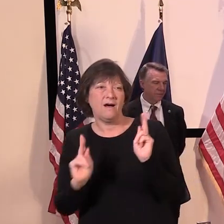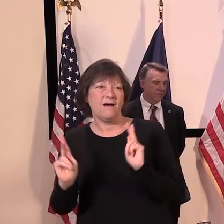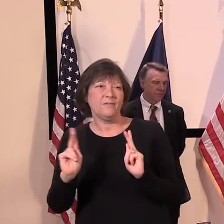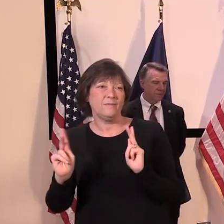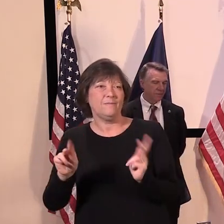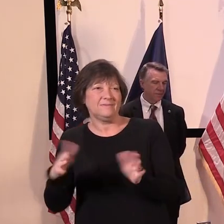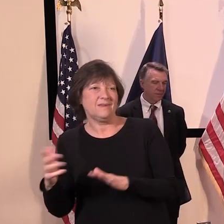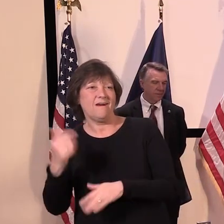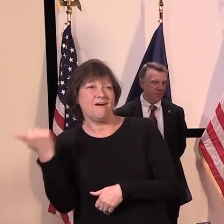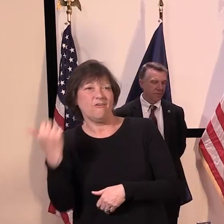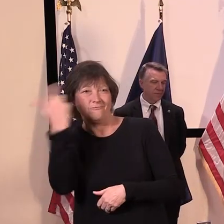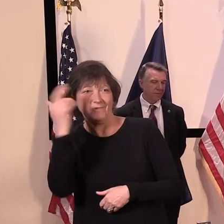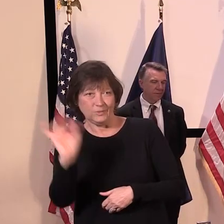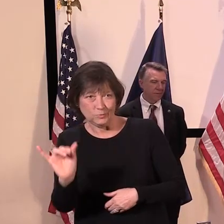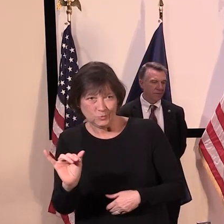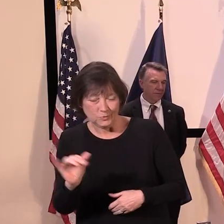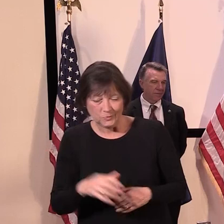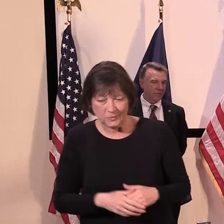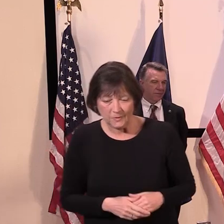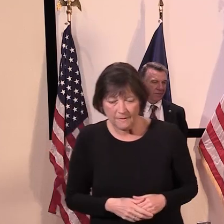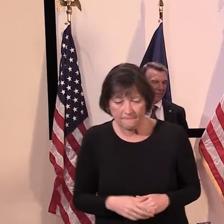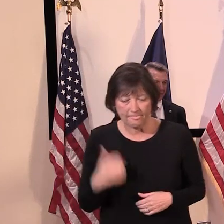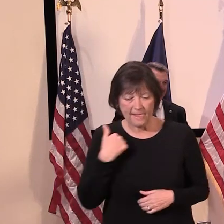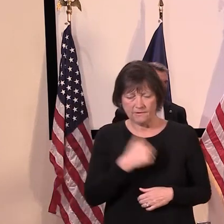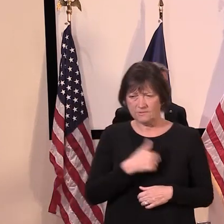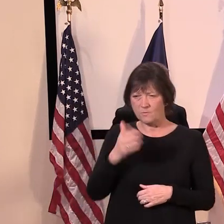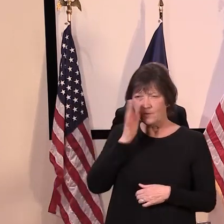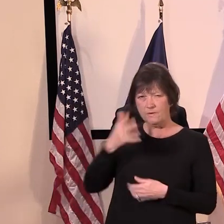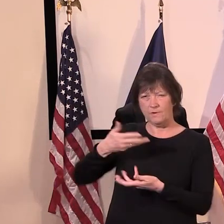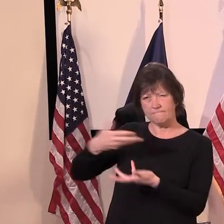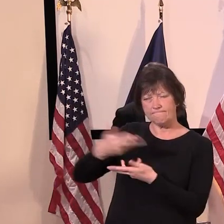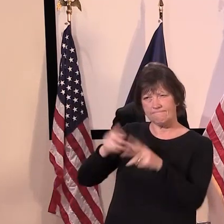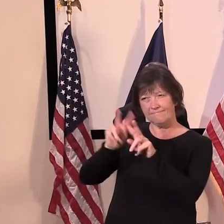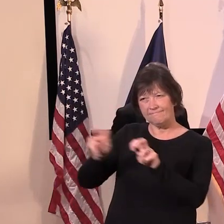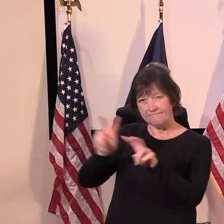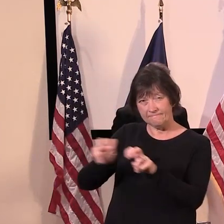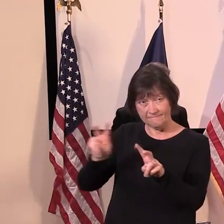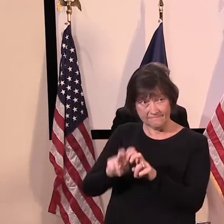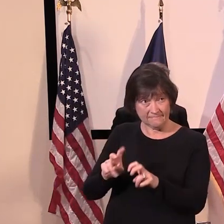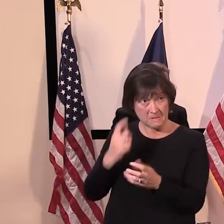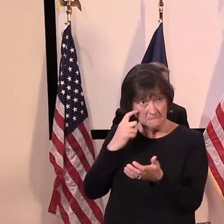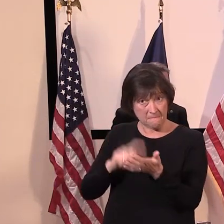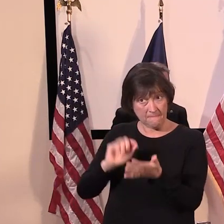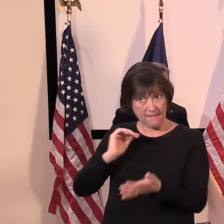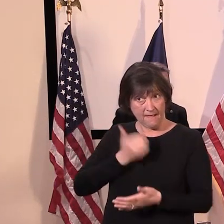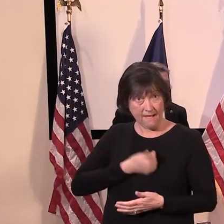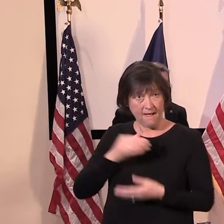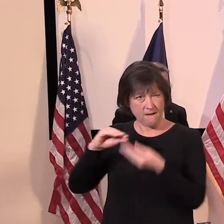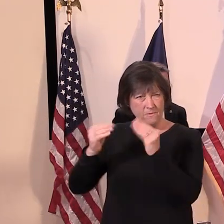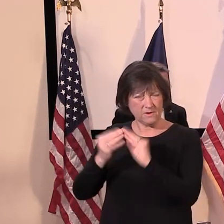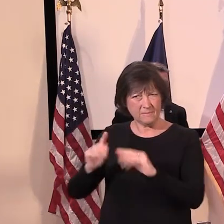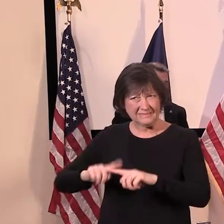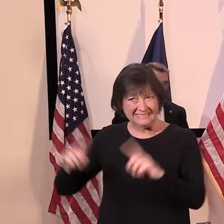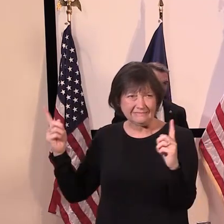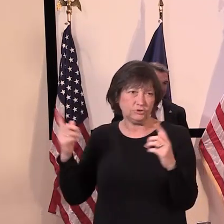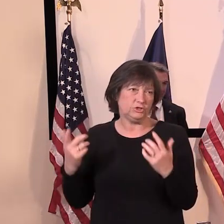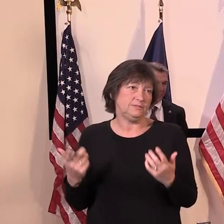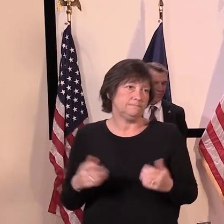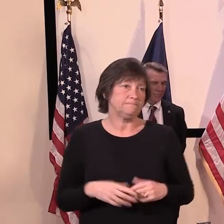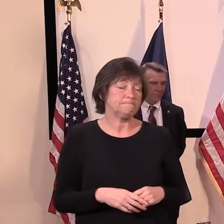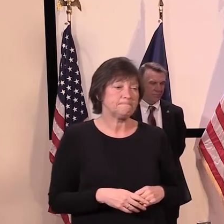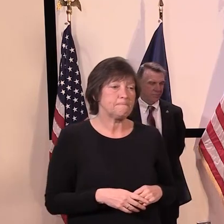to see if there is anything, uh, unusual about rates that are being seen that would, uh, contribute to what you were